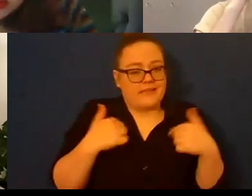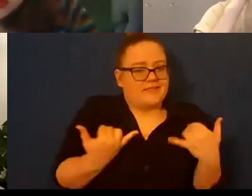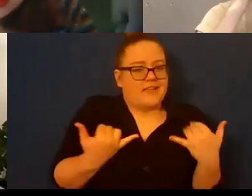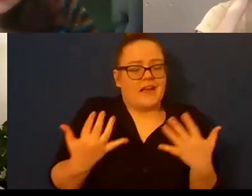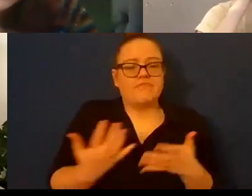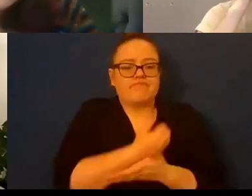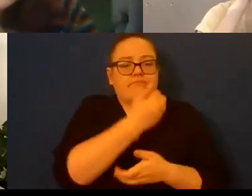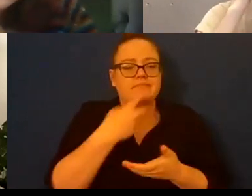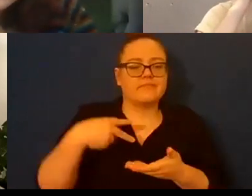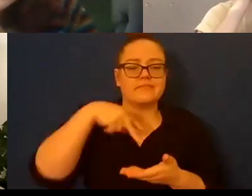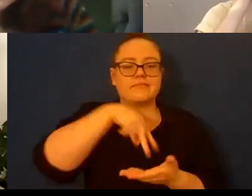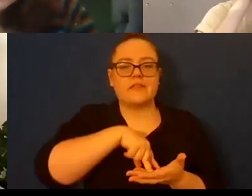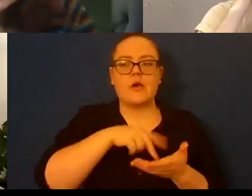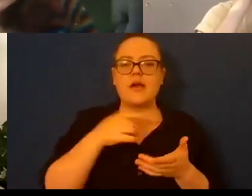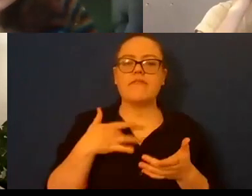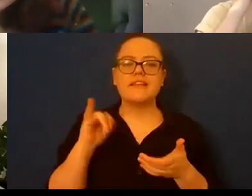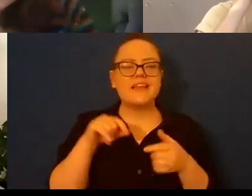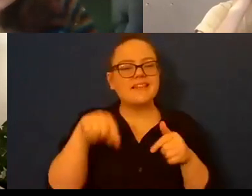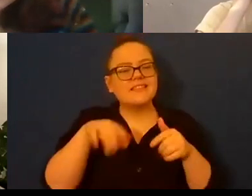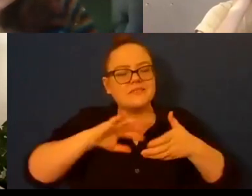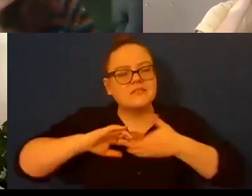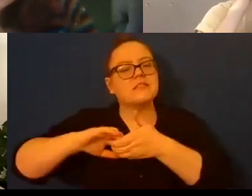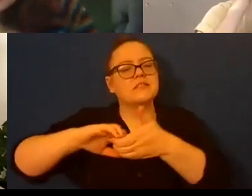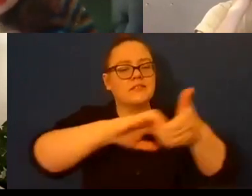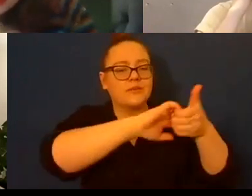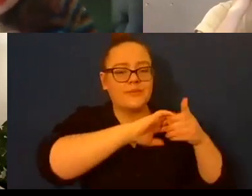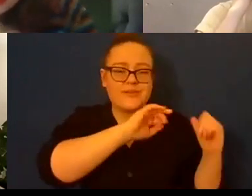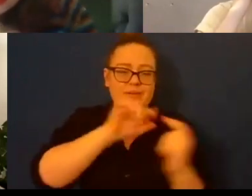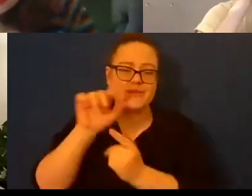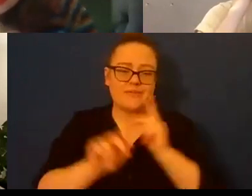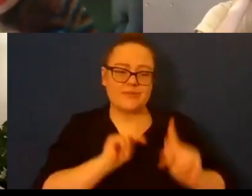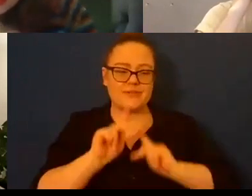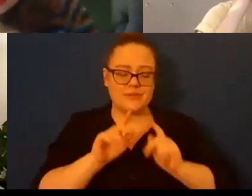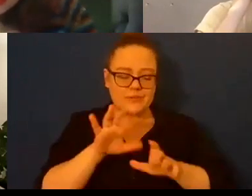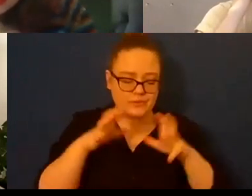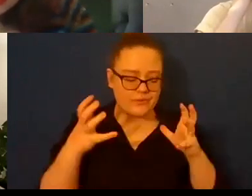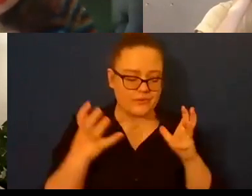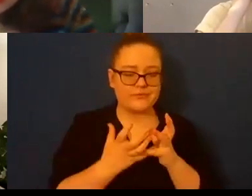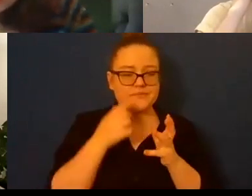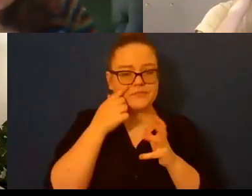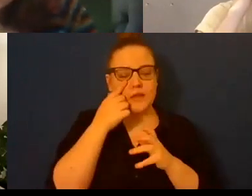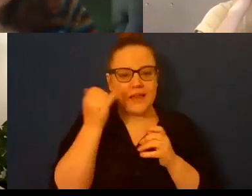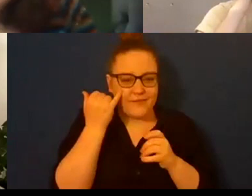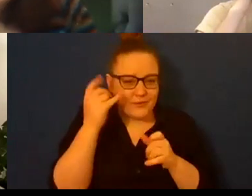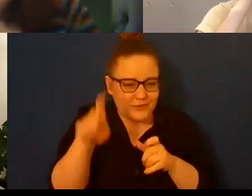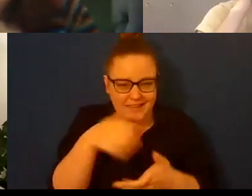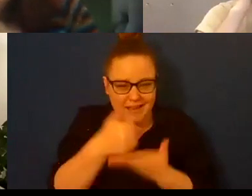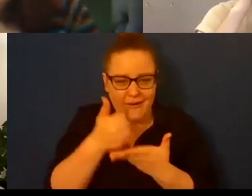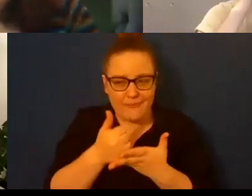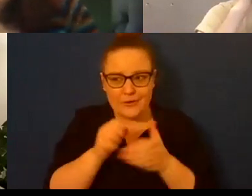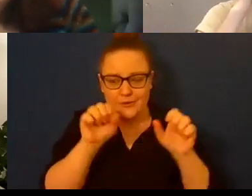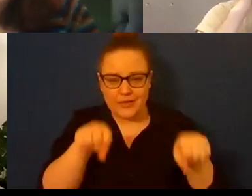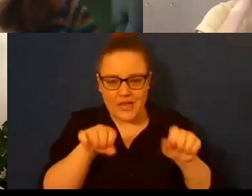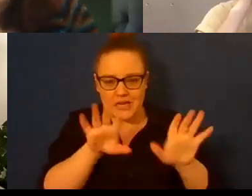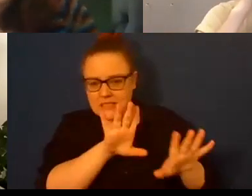collab as a collaboration with all of us in the world because sometimes there are people who need to like you you tap out if you need to you get to take care of